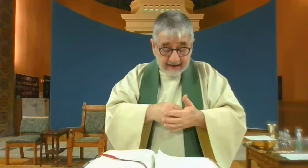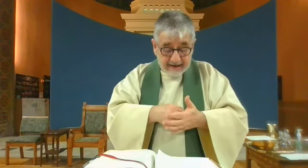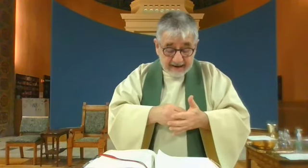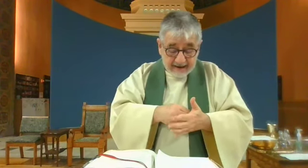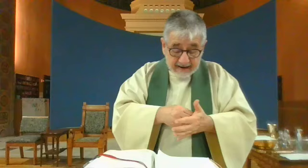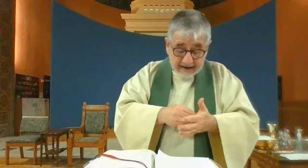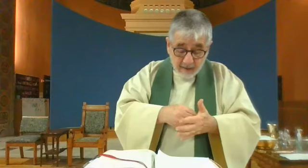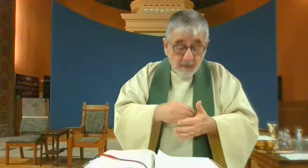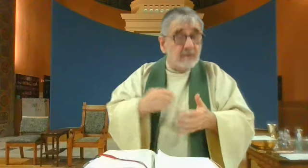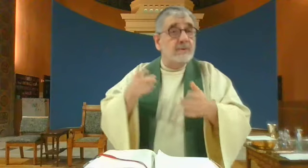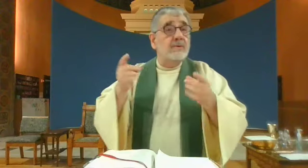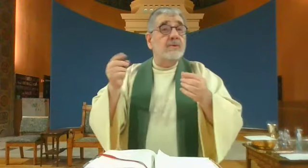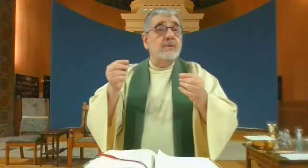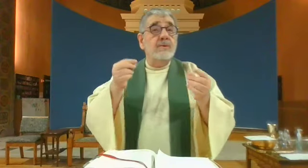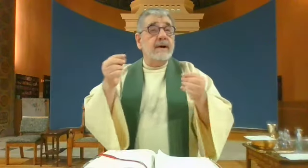again on the third day.